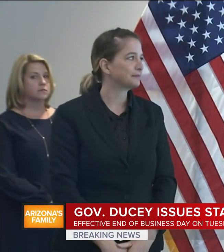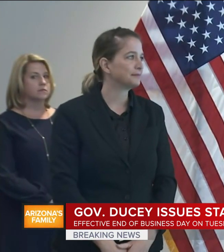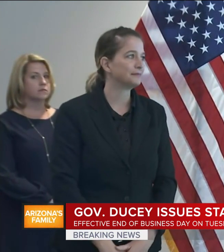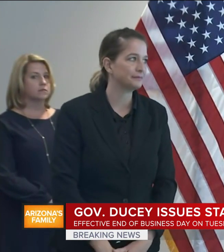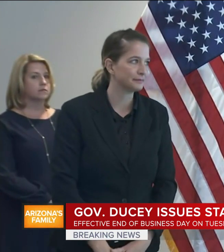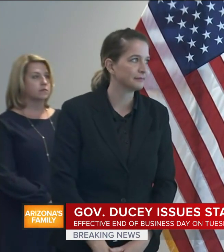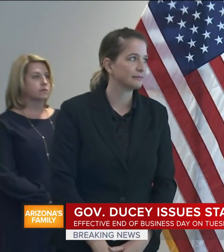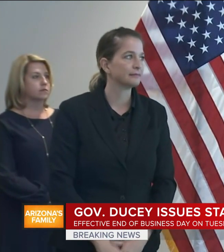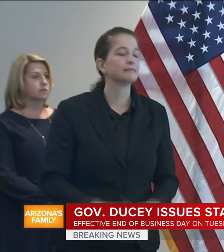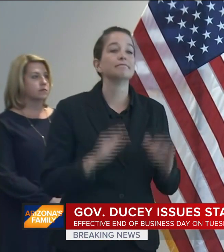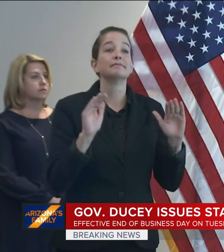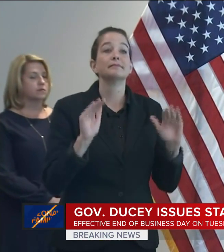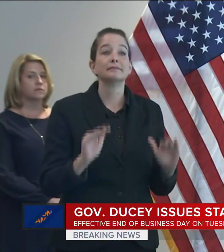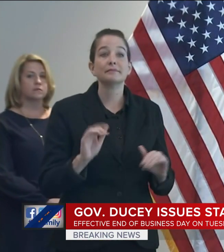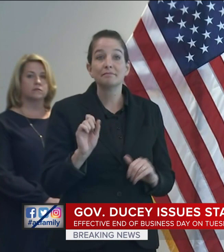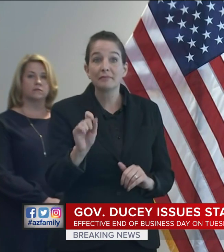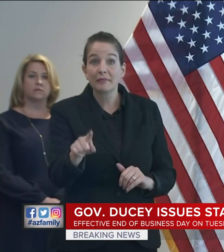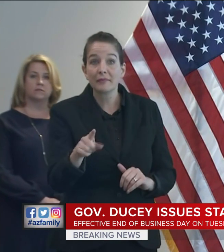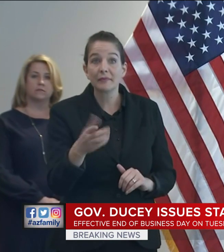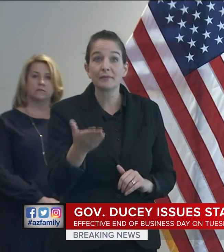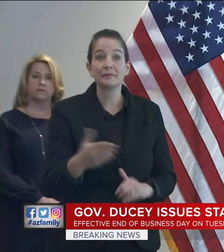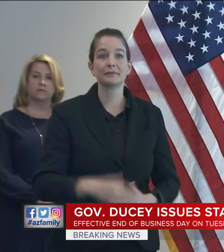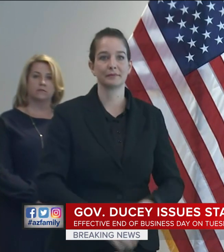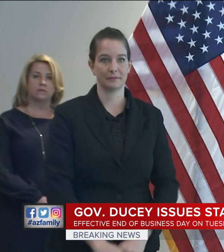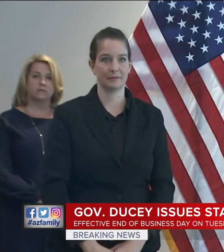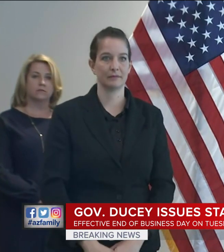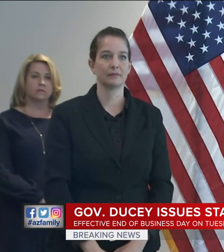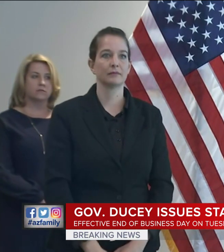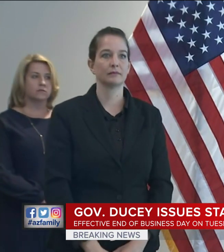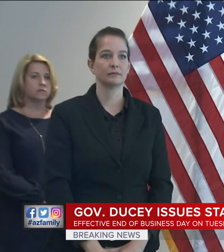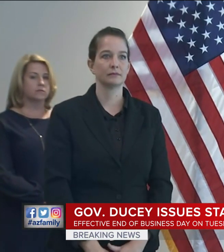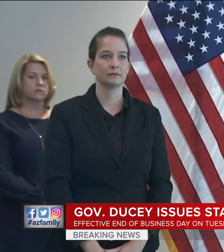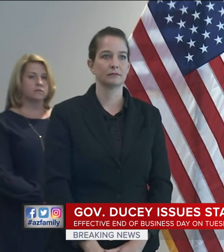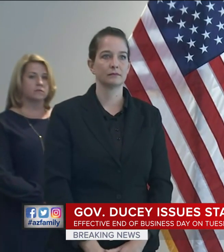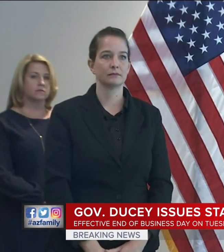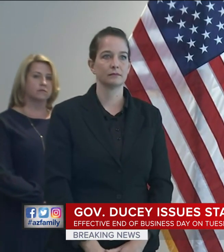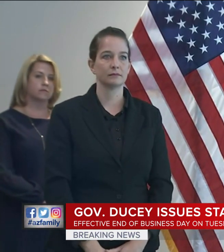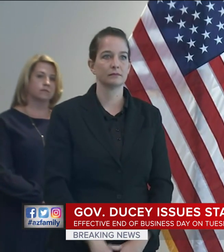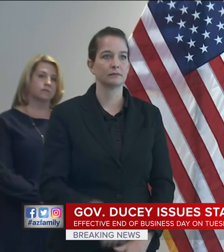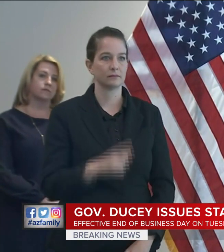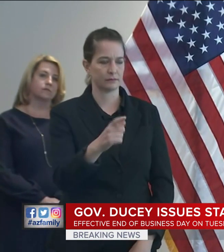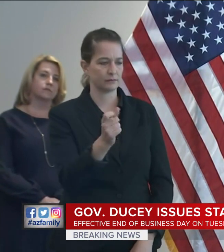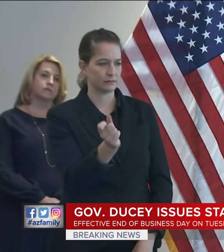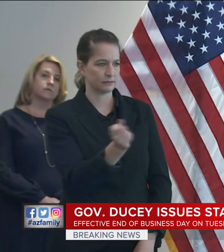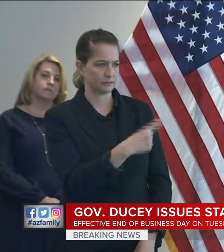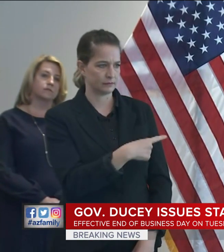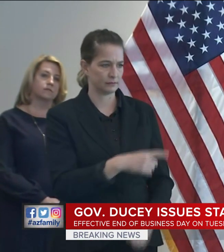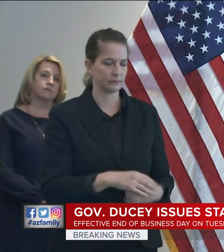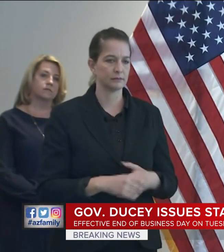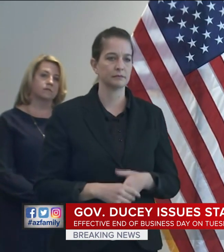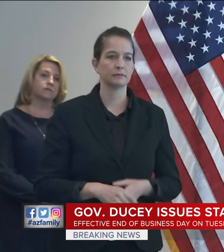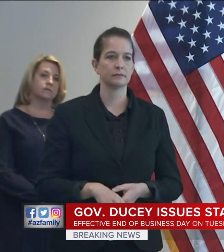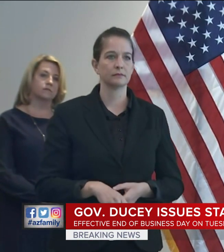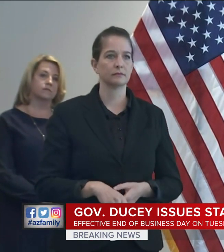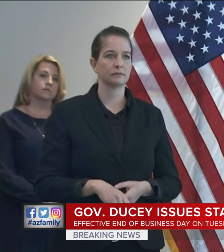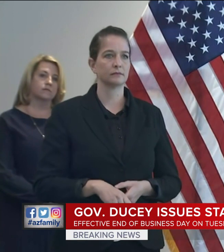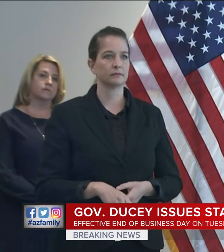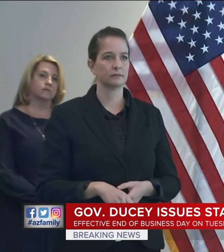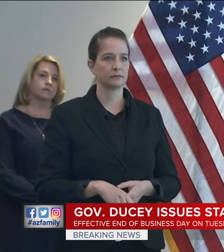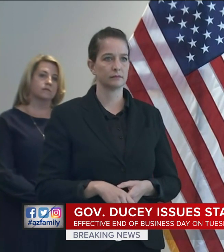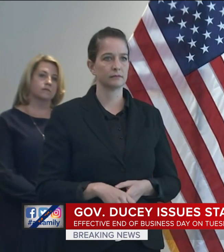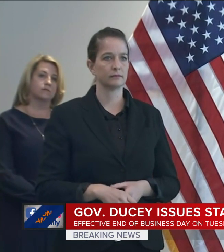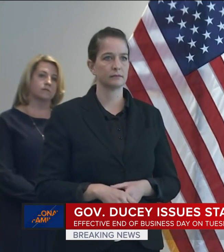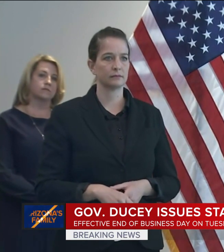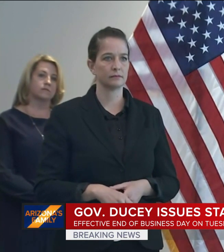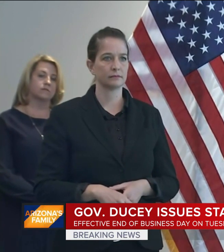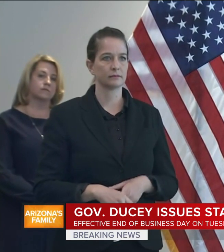Okay, Dan and Deborah, we'll go to the room here. We'll start here, then we'll go around the 15th. As far as the timeframe, for